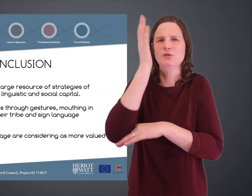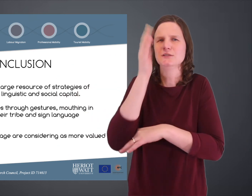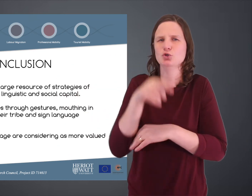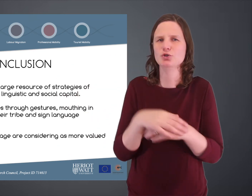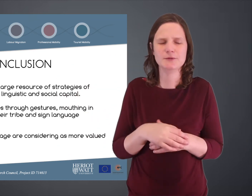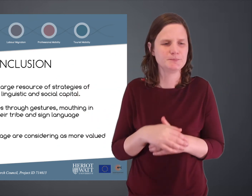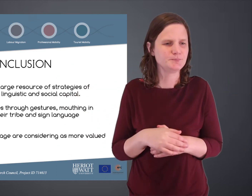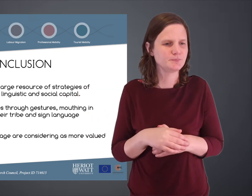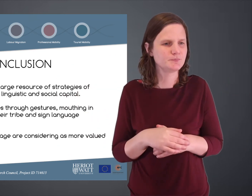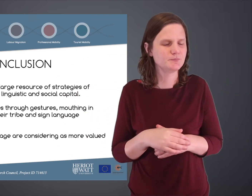presentation.